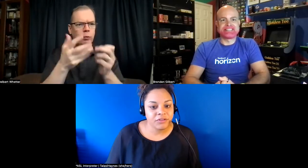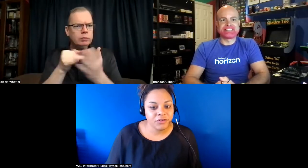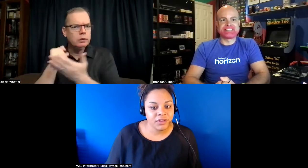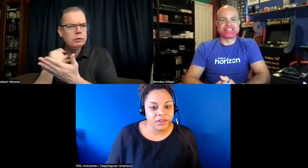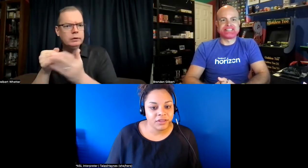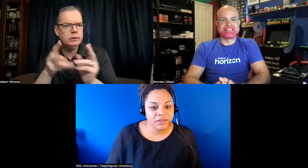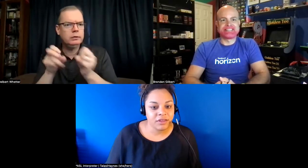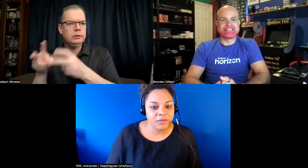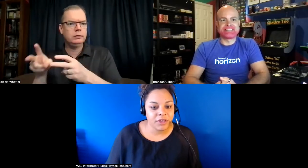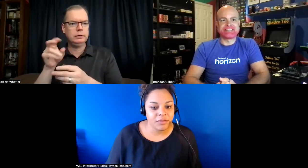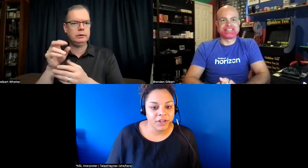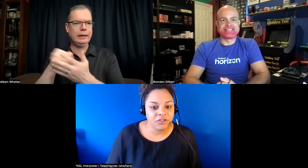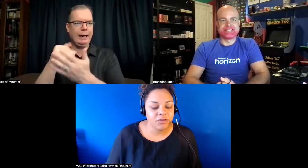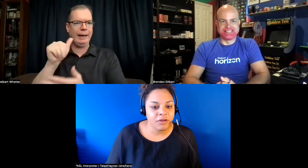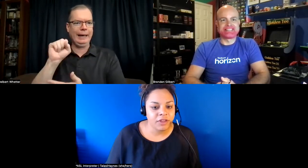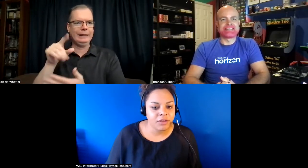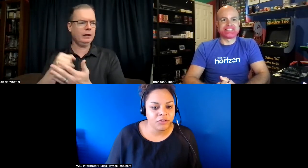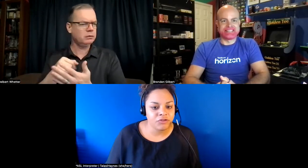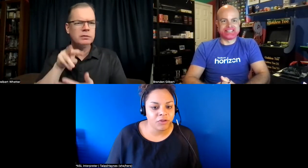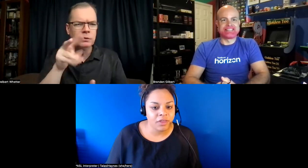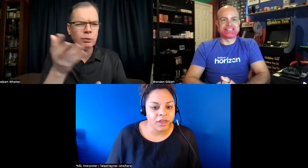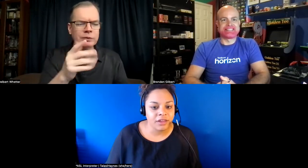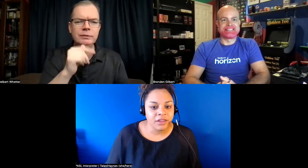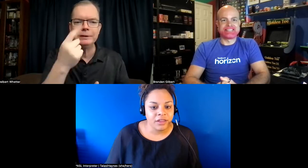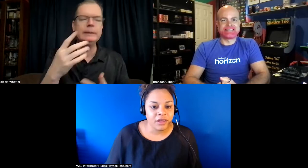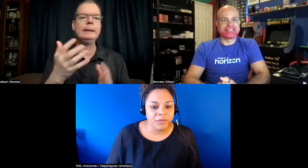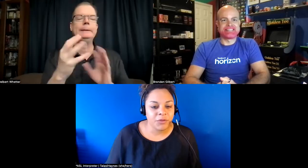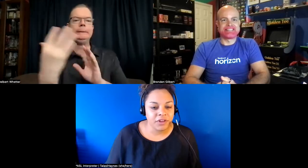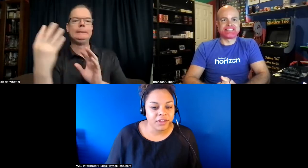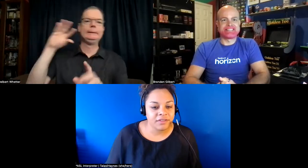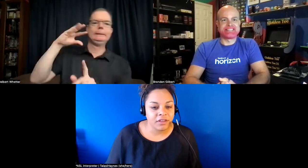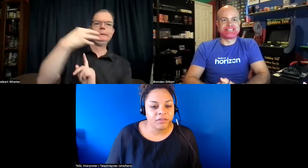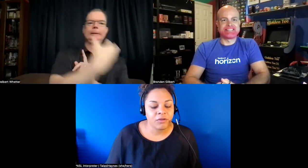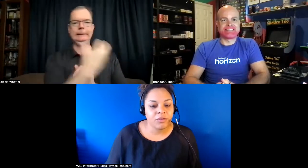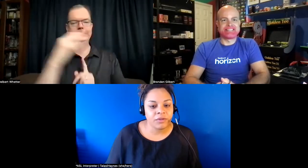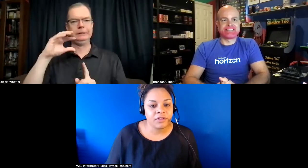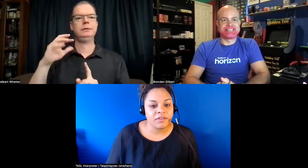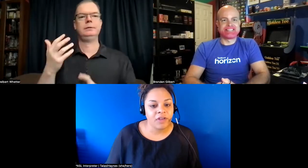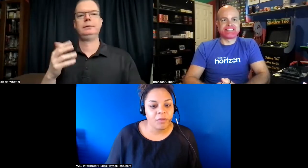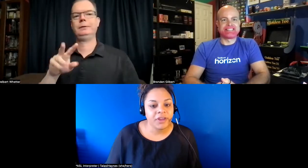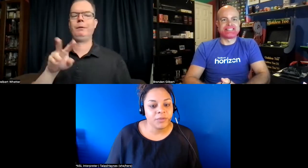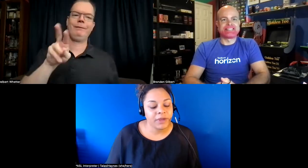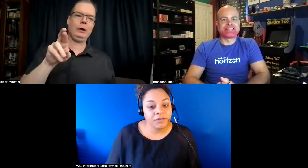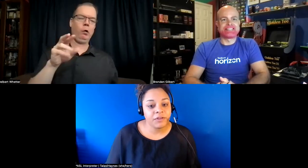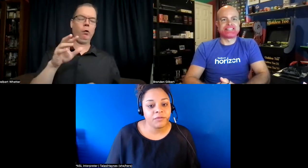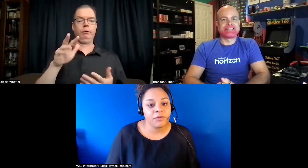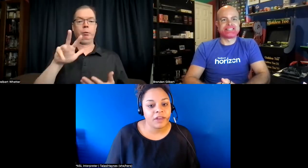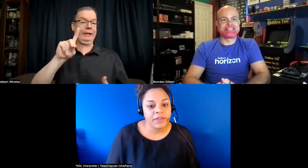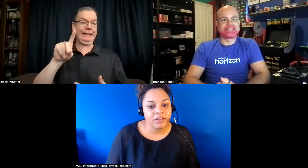2d um in animation so how do the animators draw that um within asl so it's complicated we have to film from a lot of angles